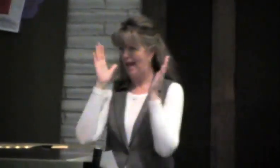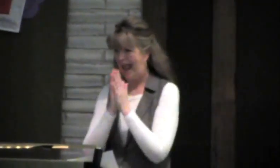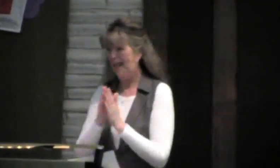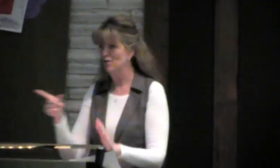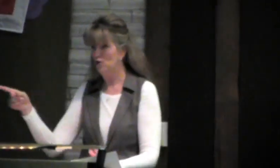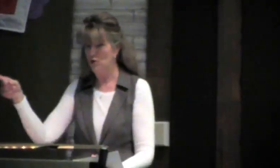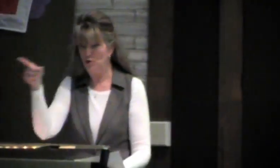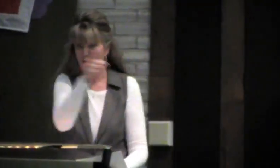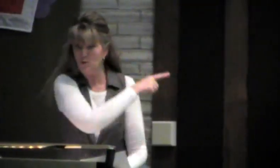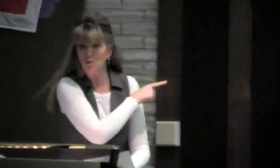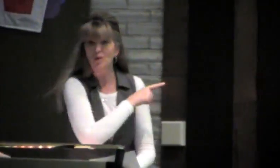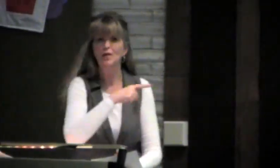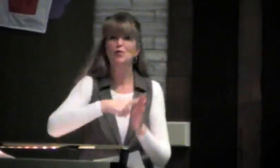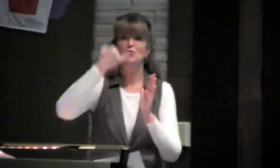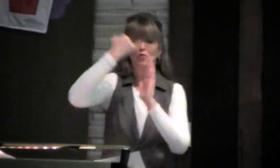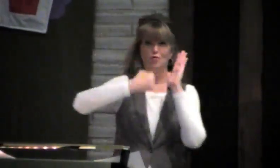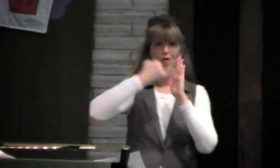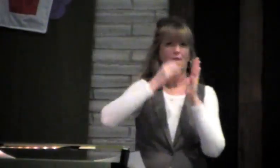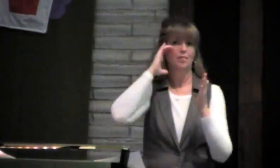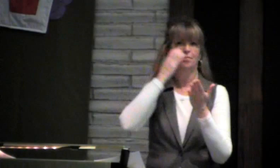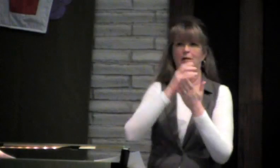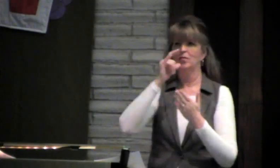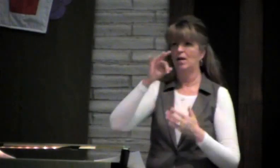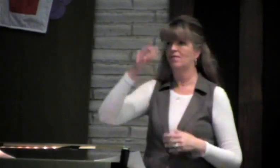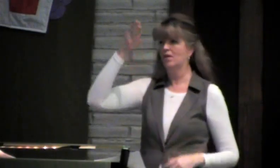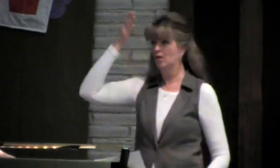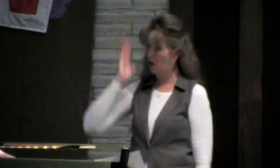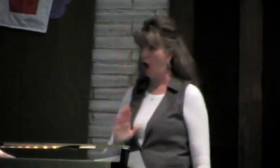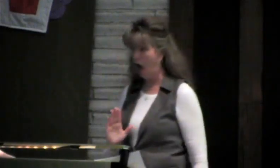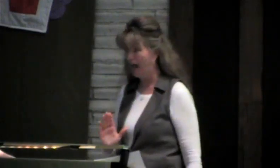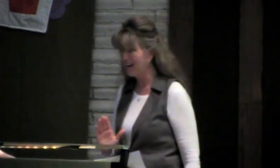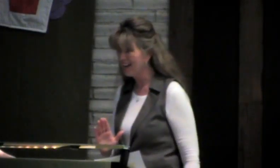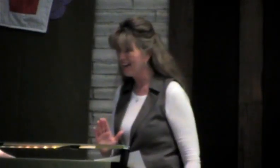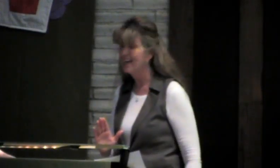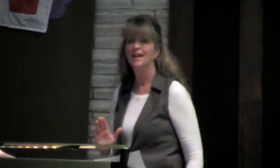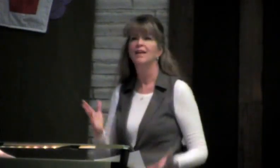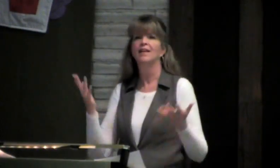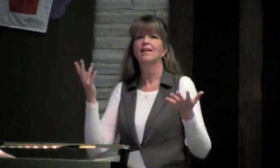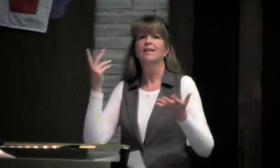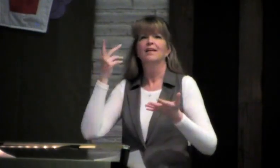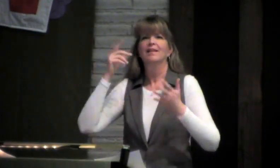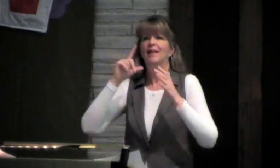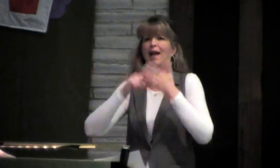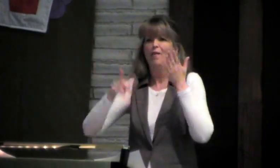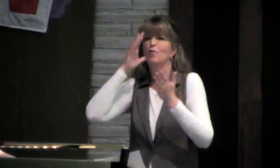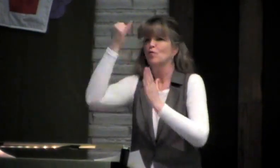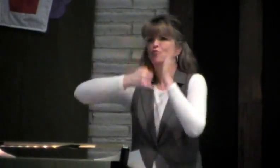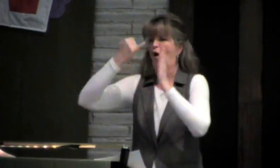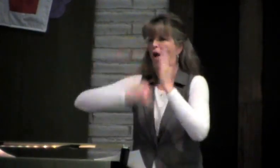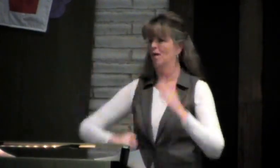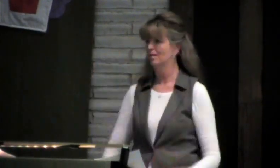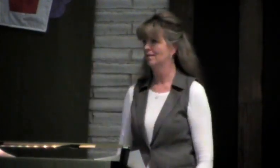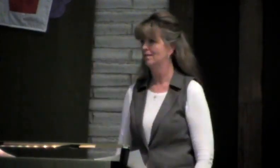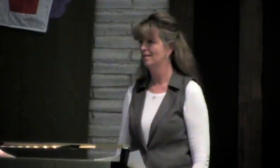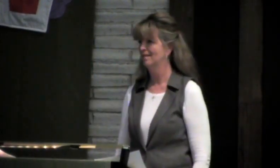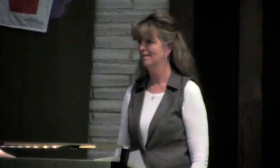So, if I asked you to draw me a picture of God, what would you draw?